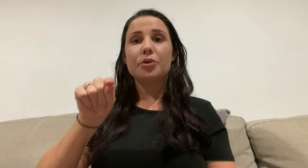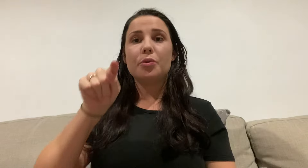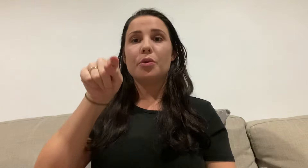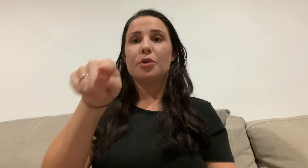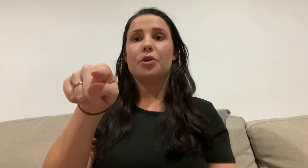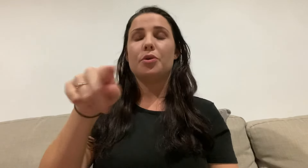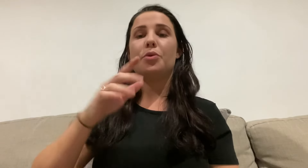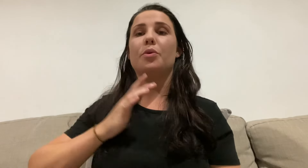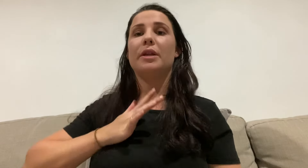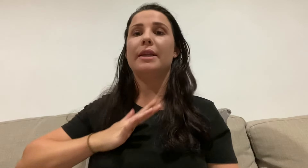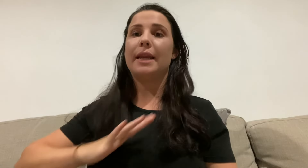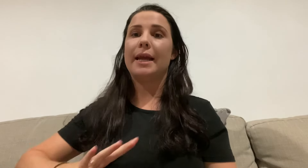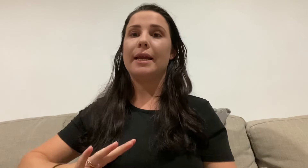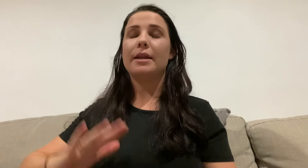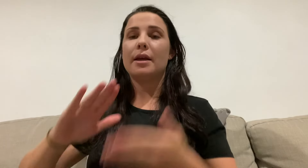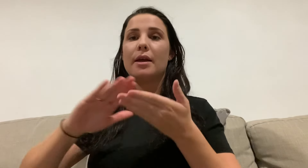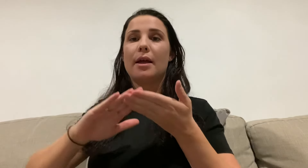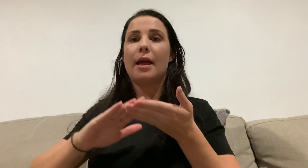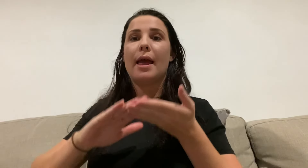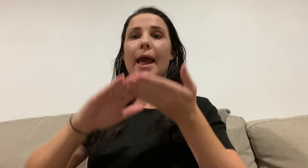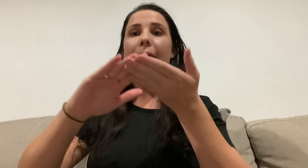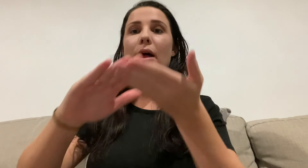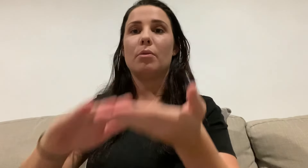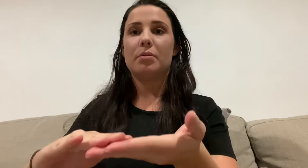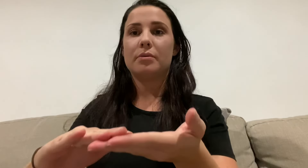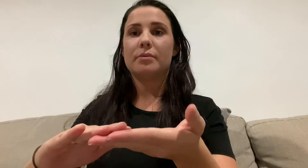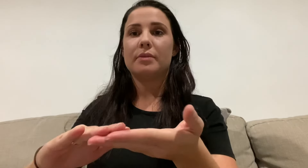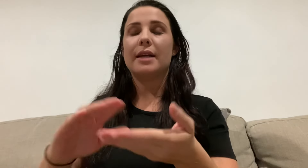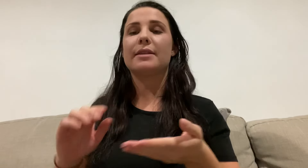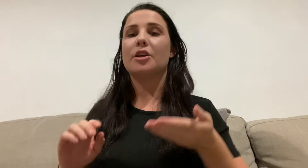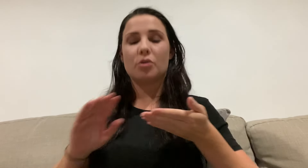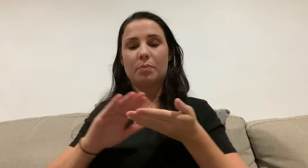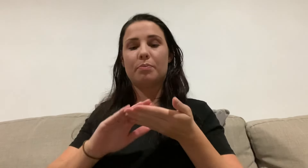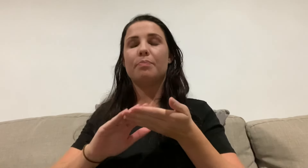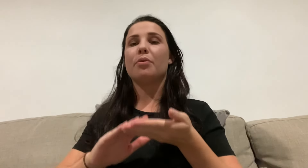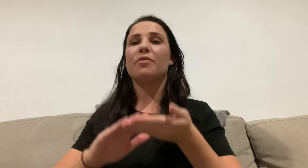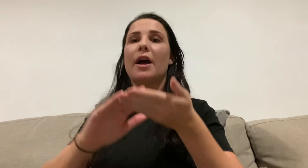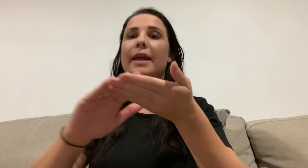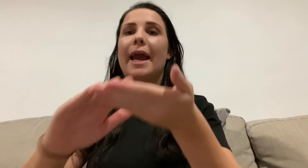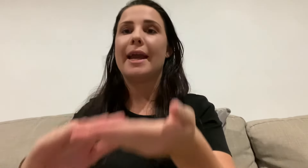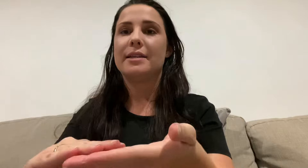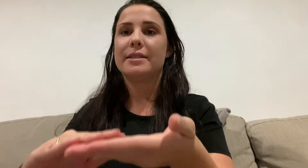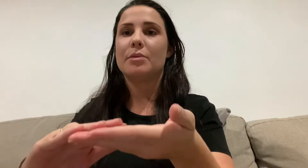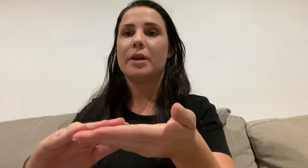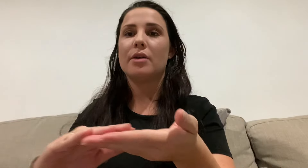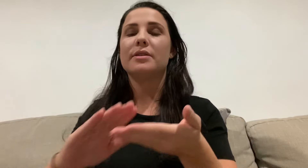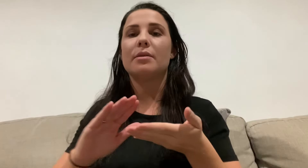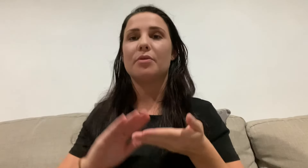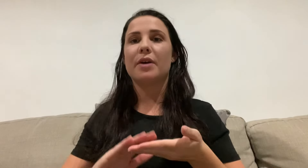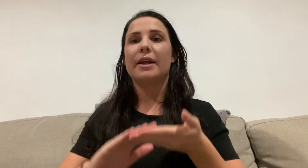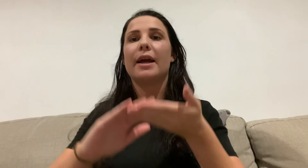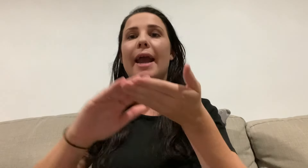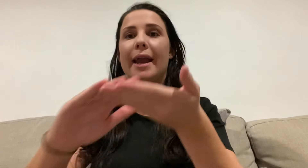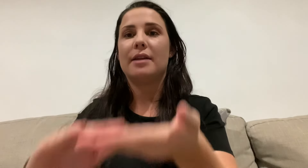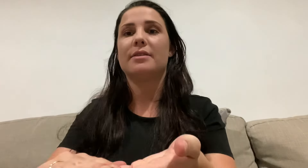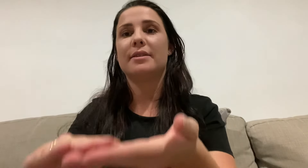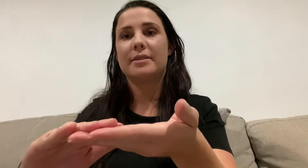you need help? It's like, you're providing aid to someone else providing a hand assistance.